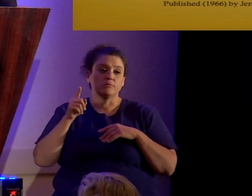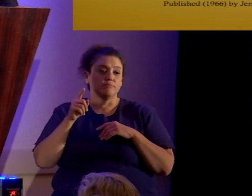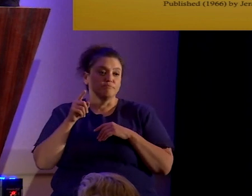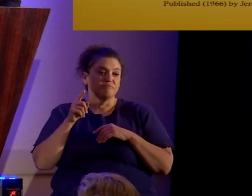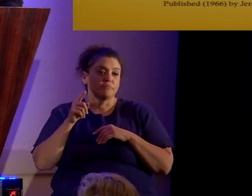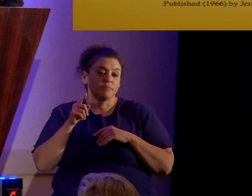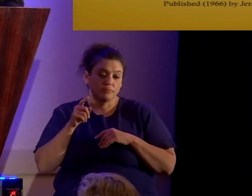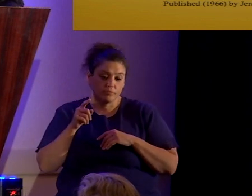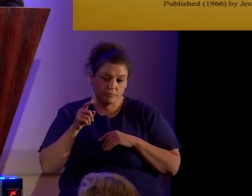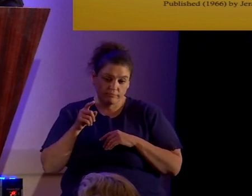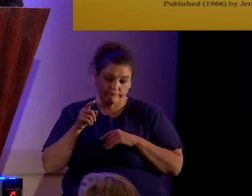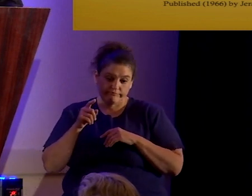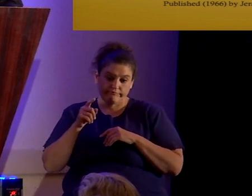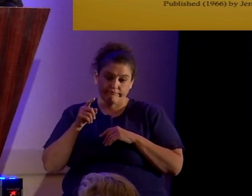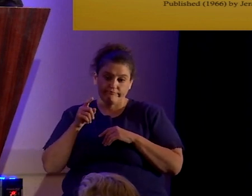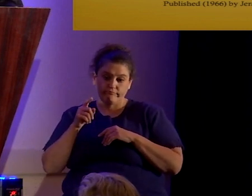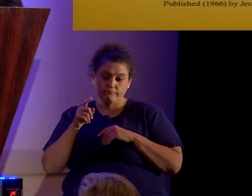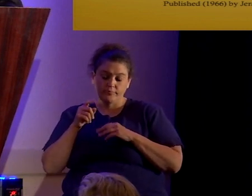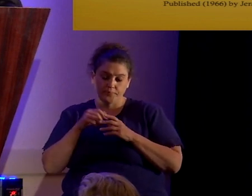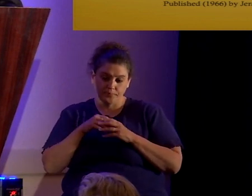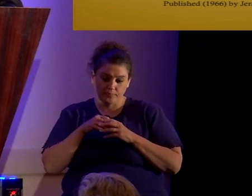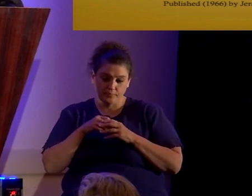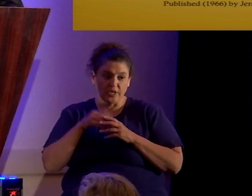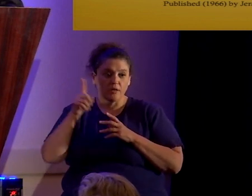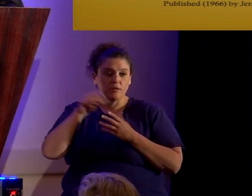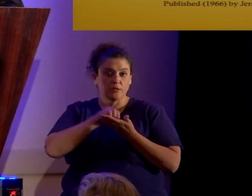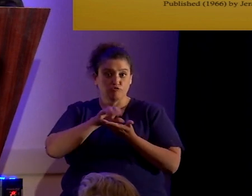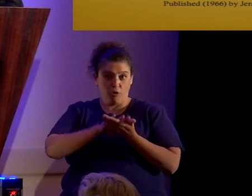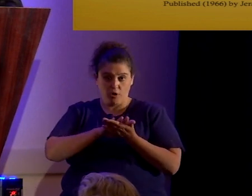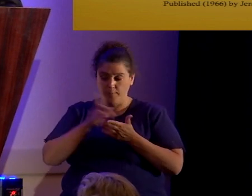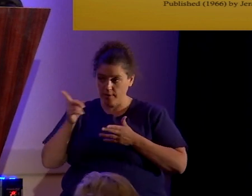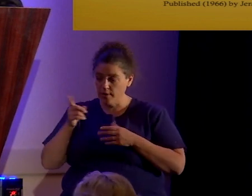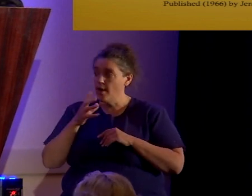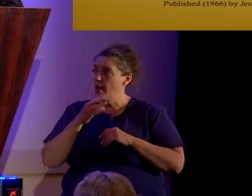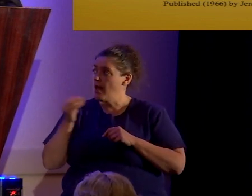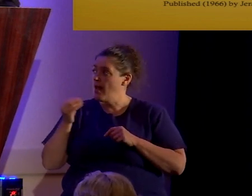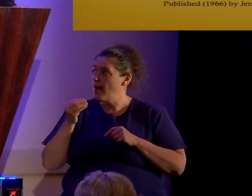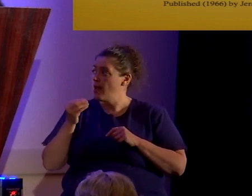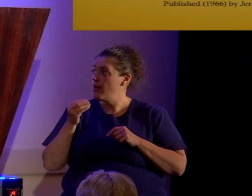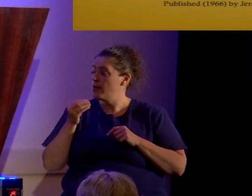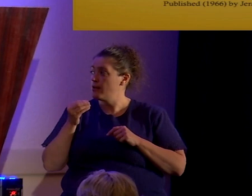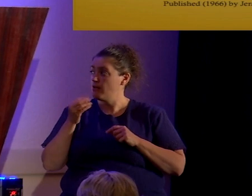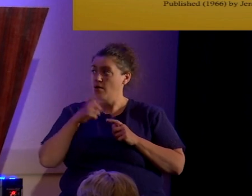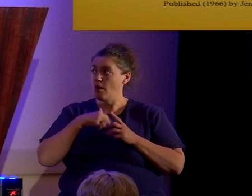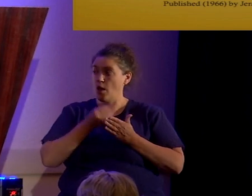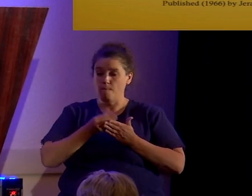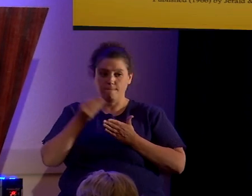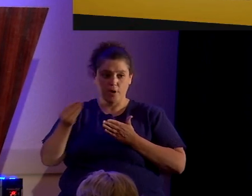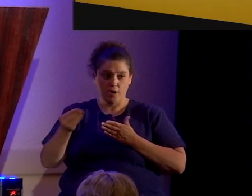this, uh, of this, uh, document, and I bought it.